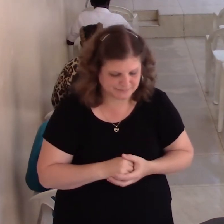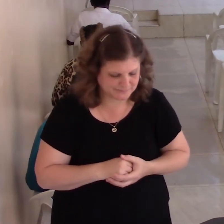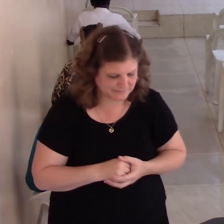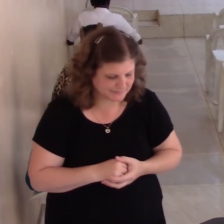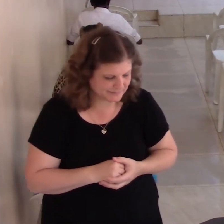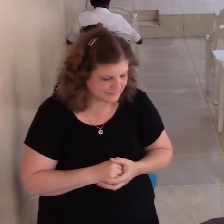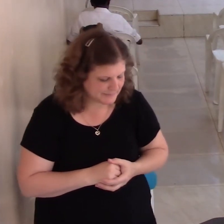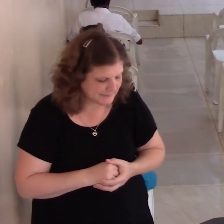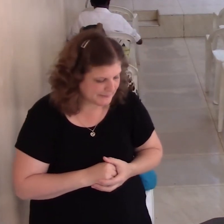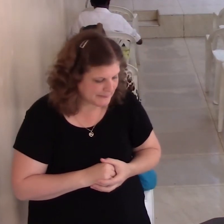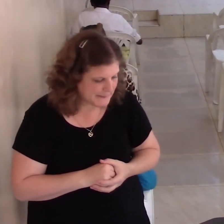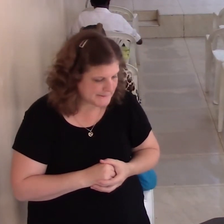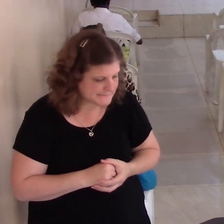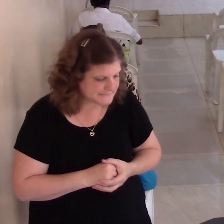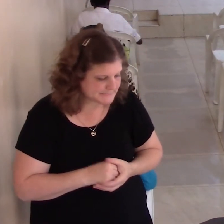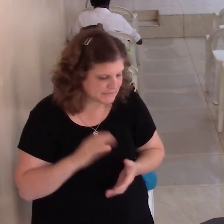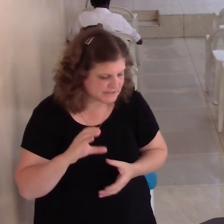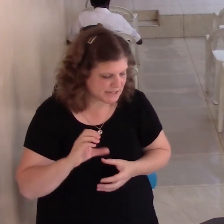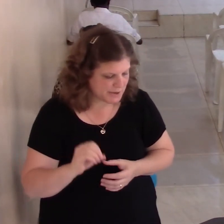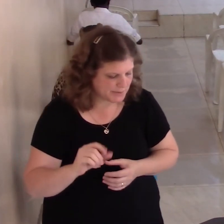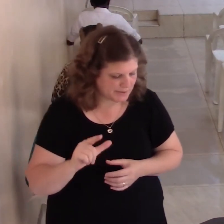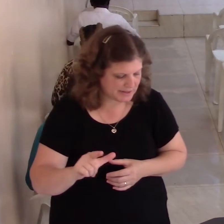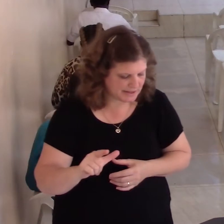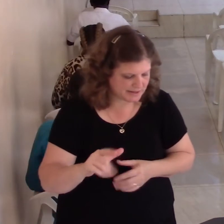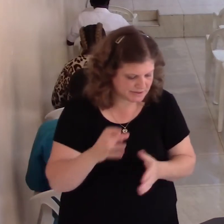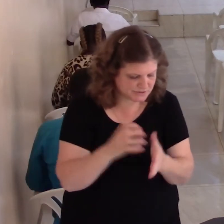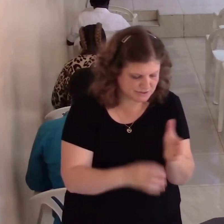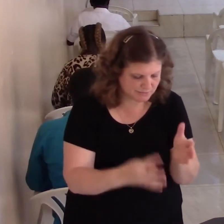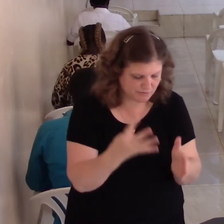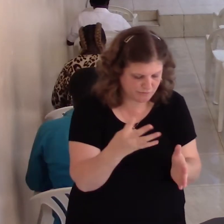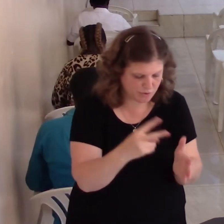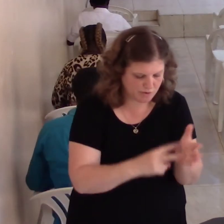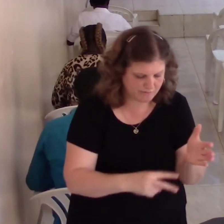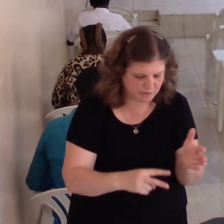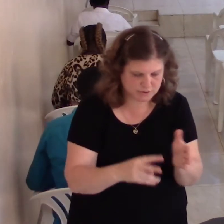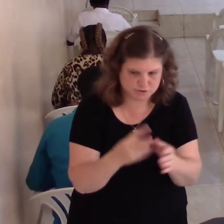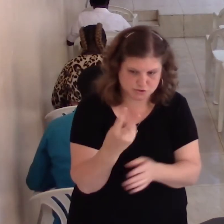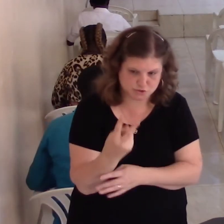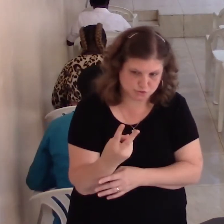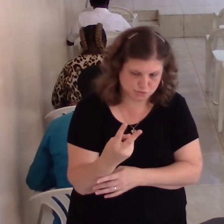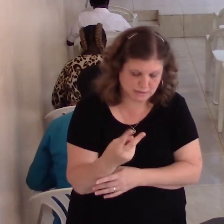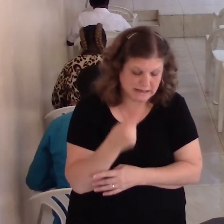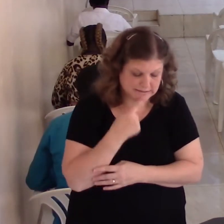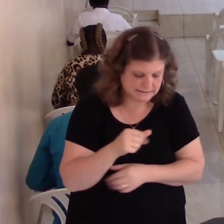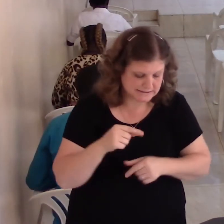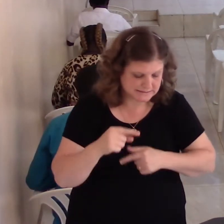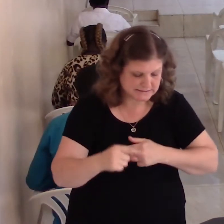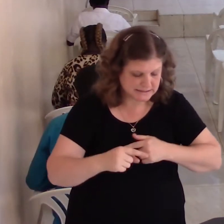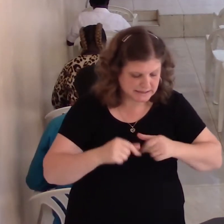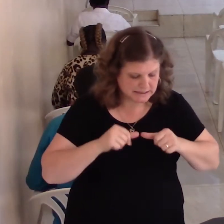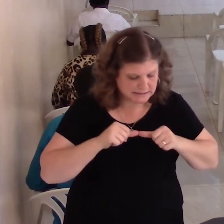And in Colossians chapter 4, verse 2, it says, continue in what? Prayer.